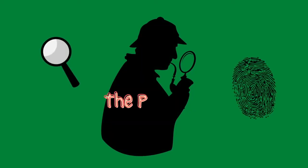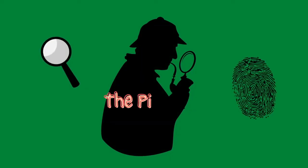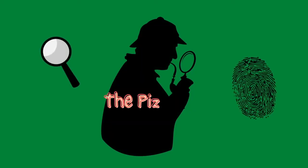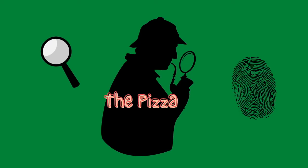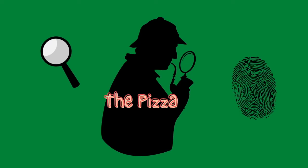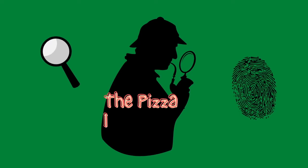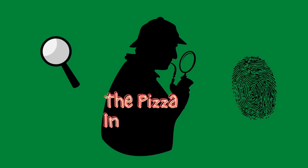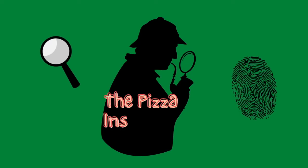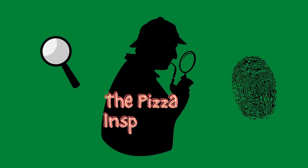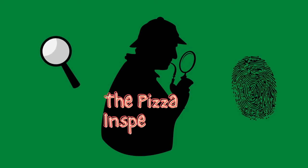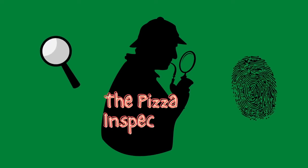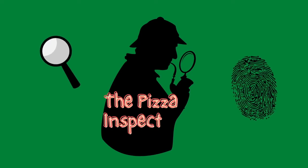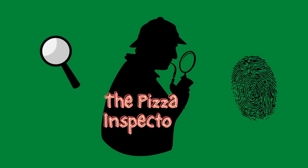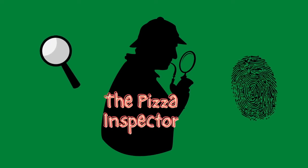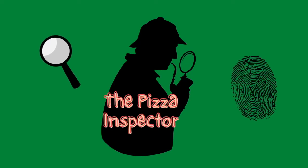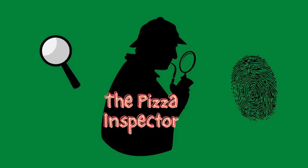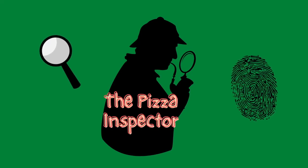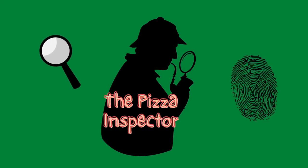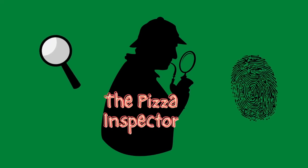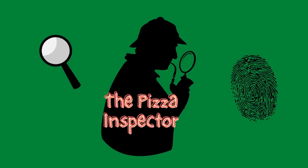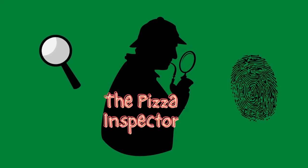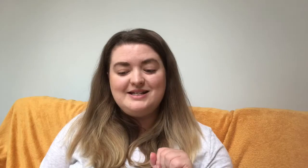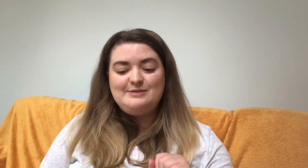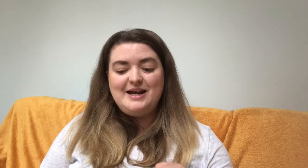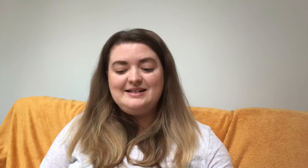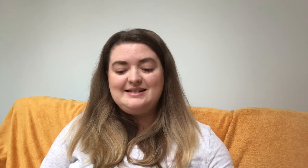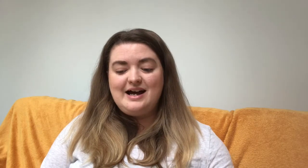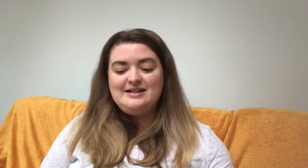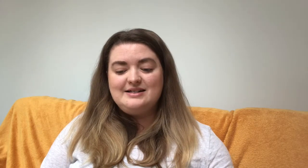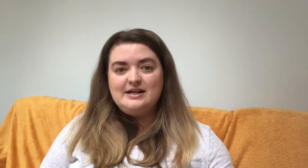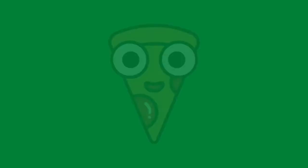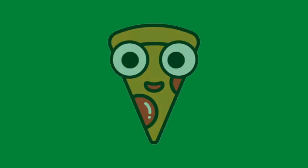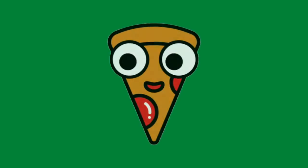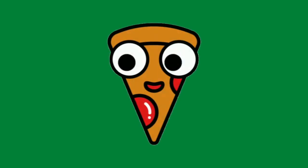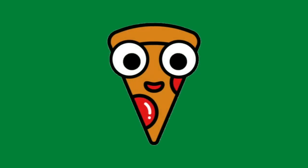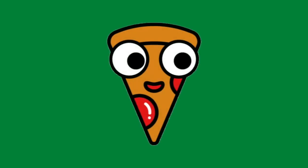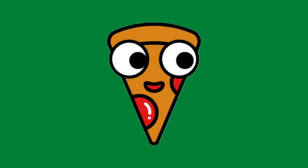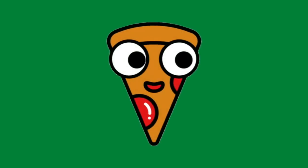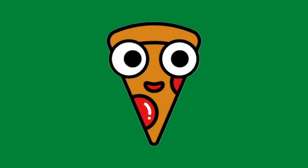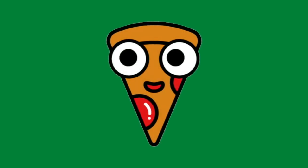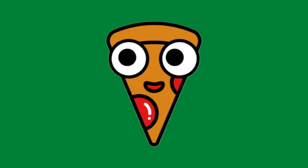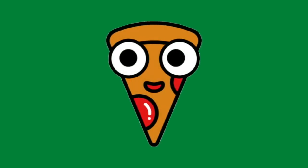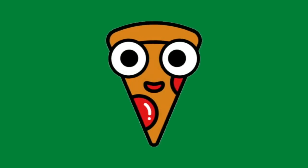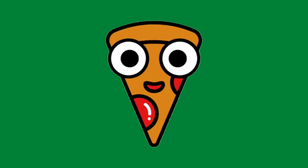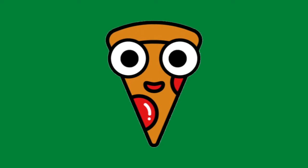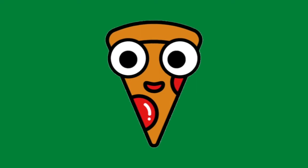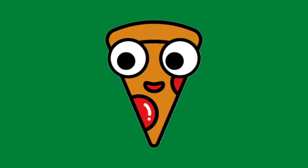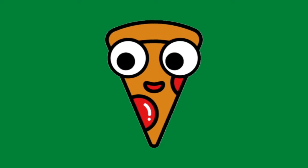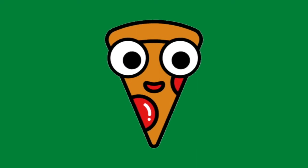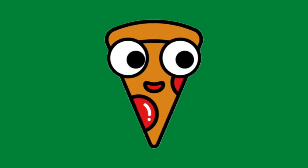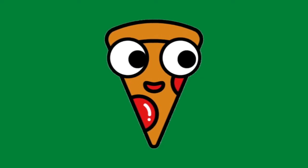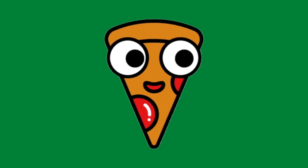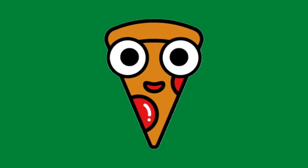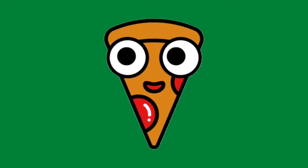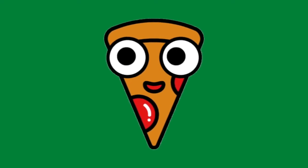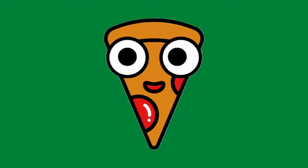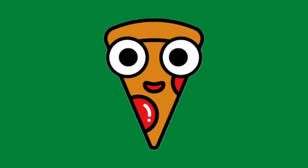what to do. As the punishment is being decided, the pizza reappears. It had just gone for some fresh